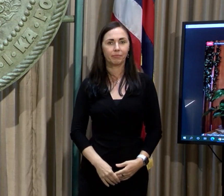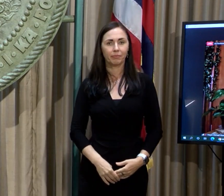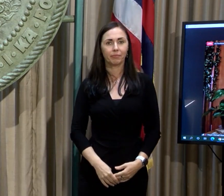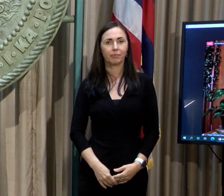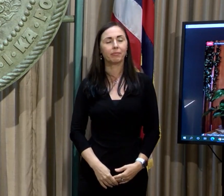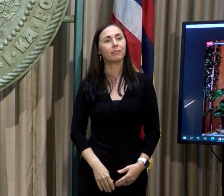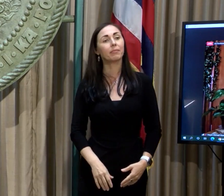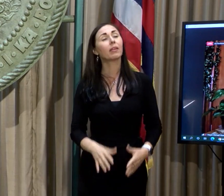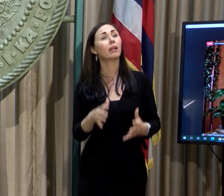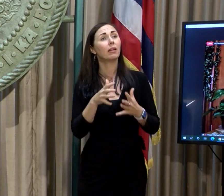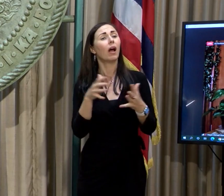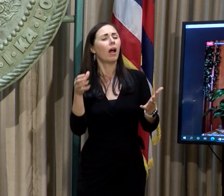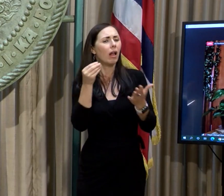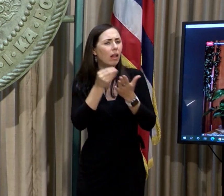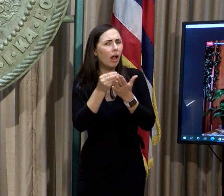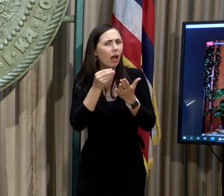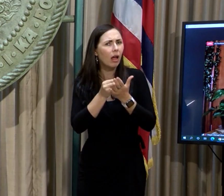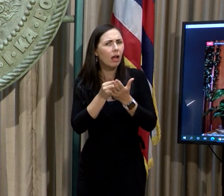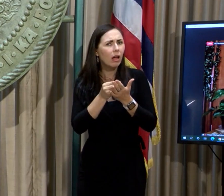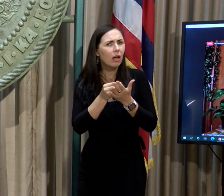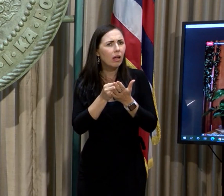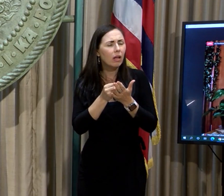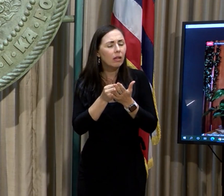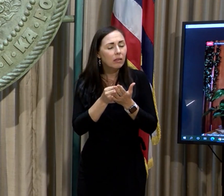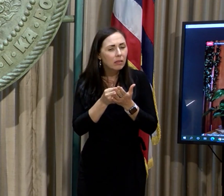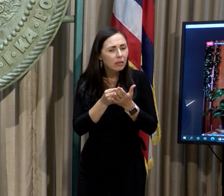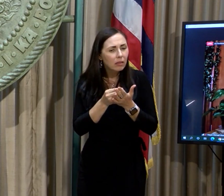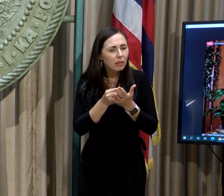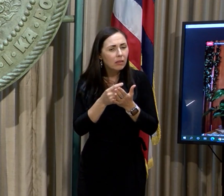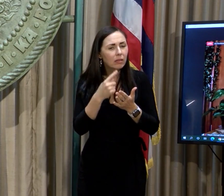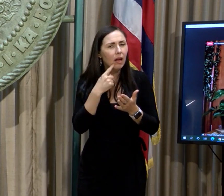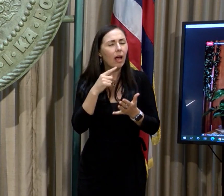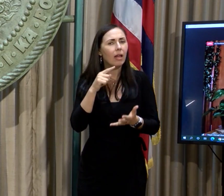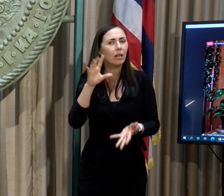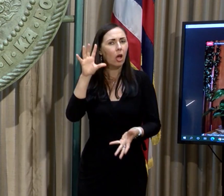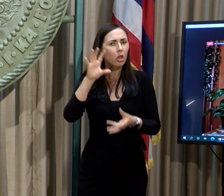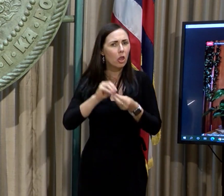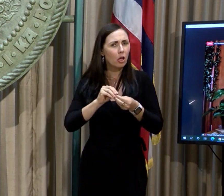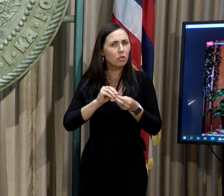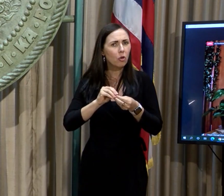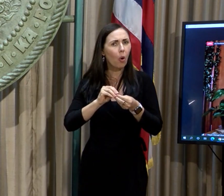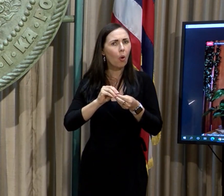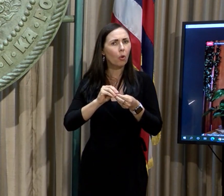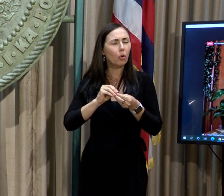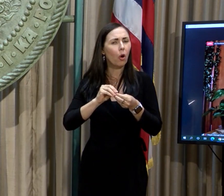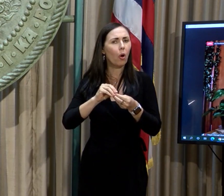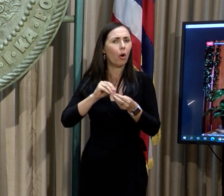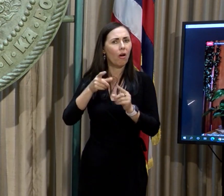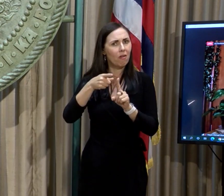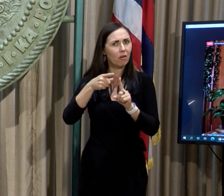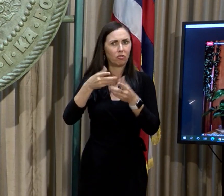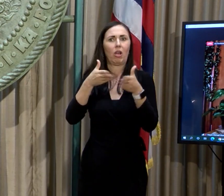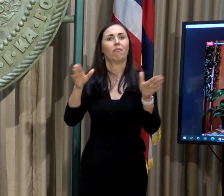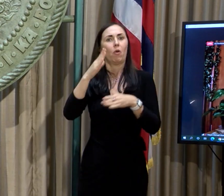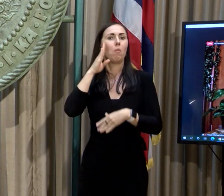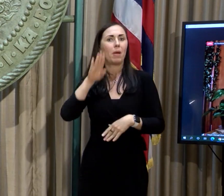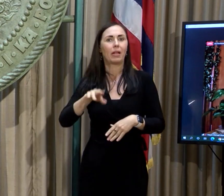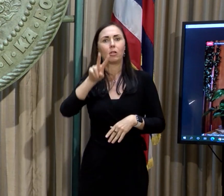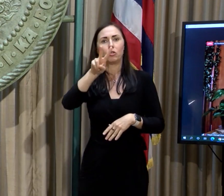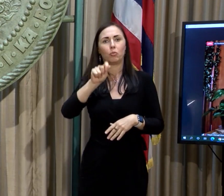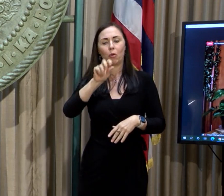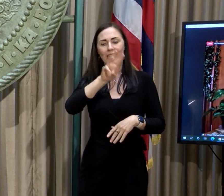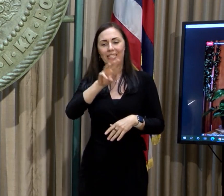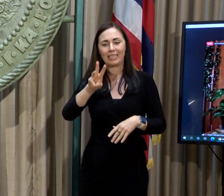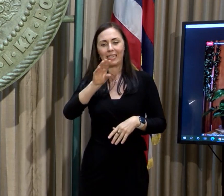That's a lot of money, but I think you used the number of the total selling numbers for all the states. It's 2.6 billion. That comes to about